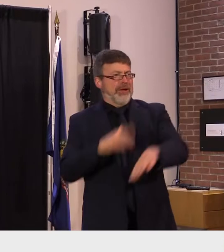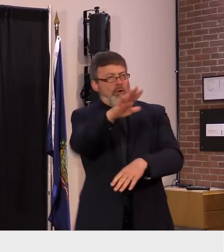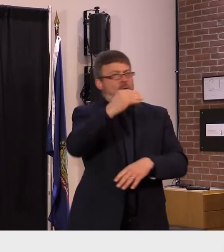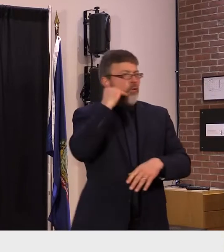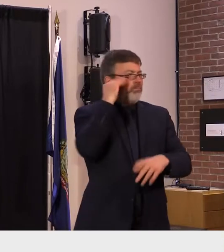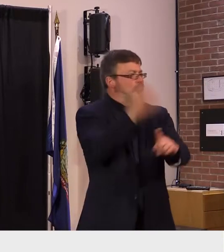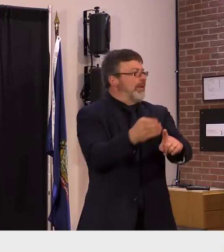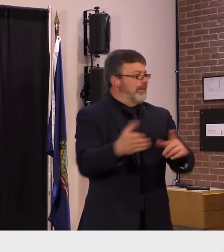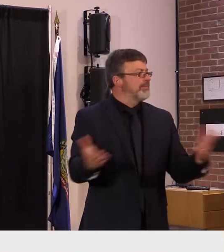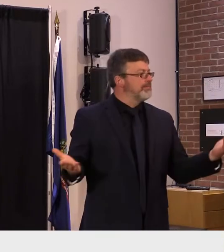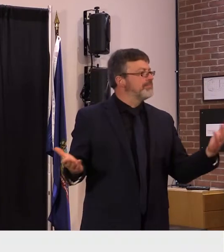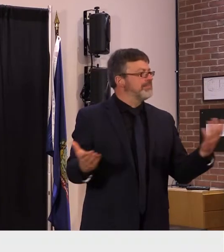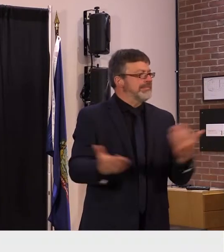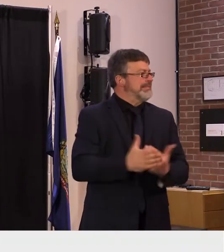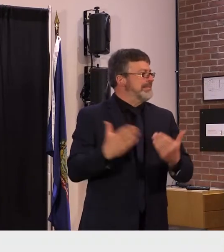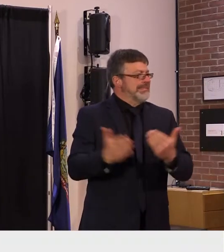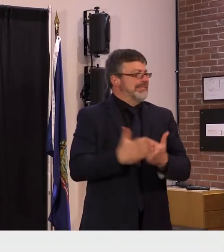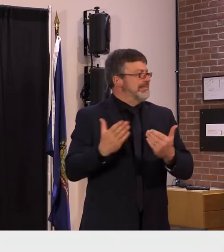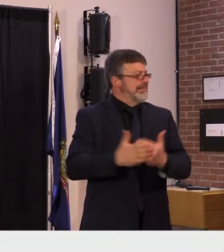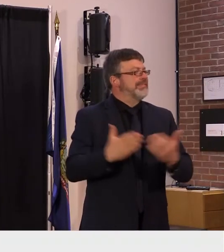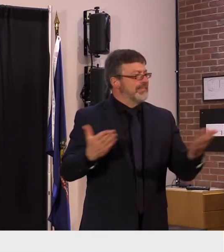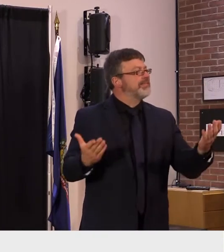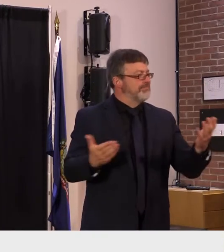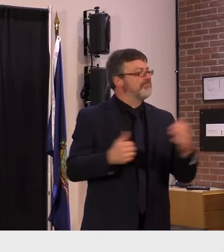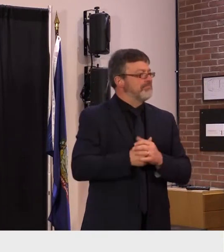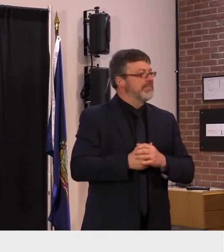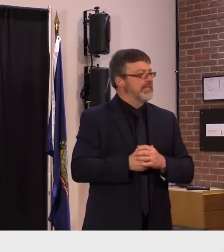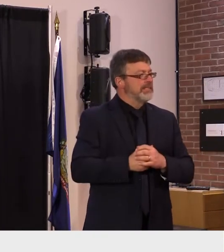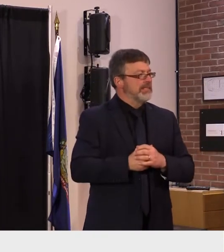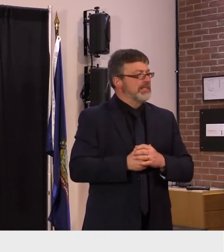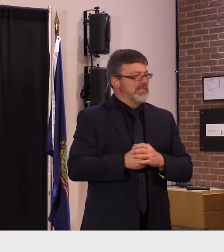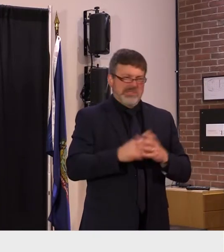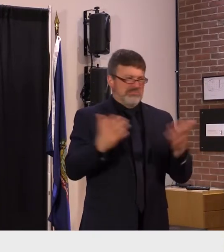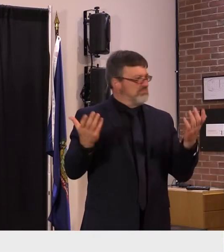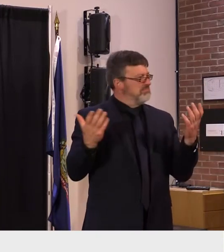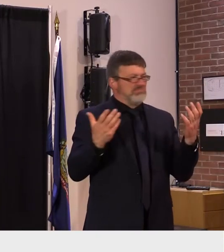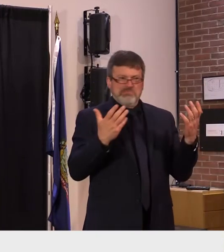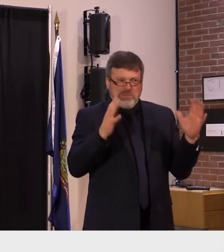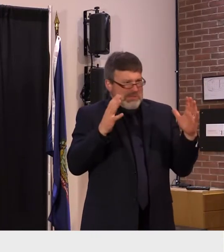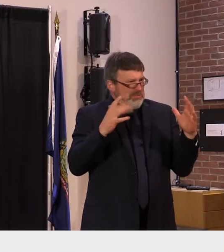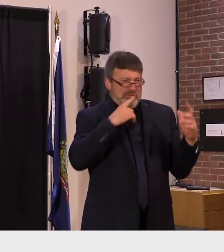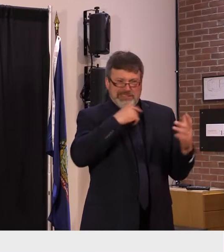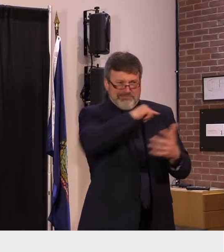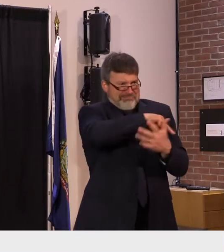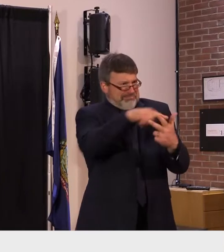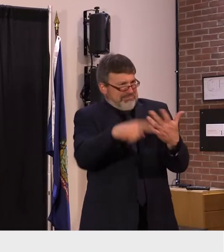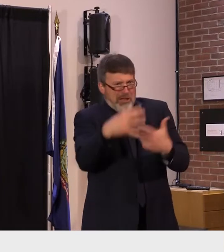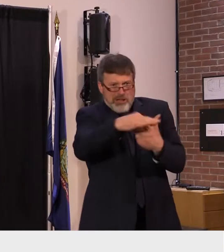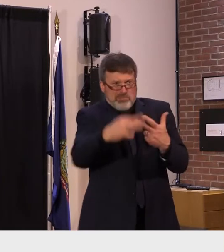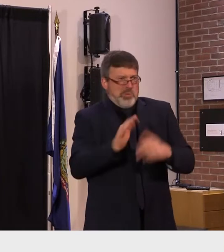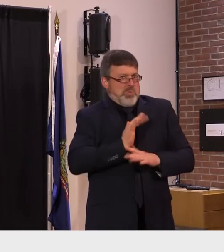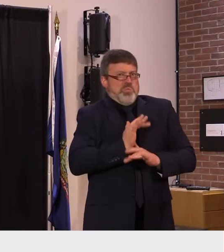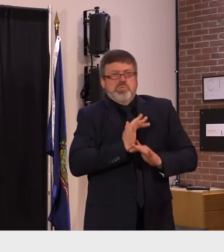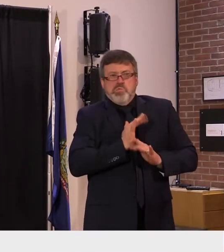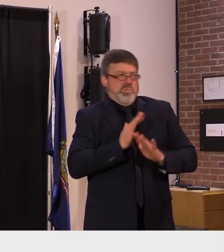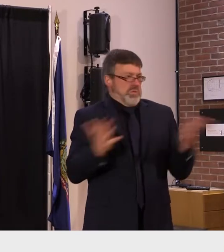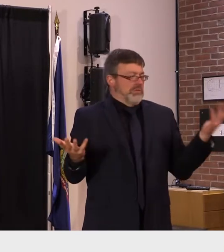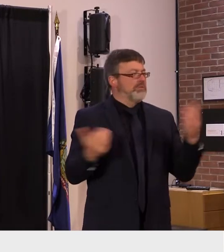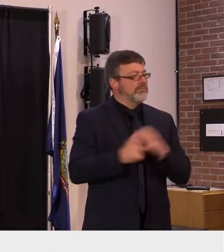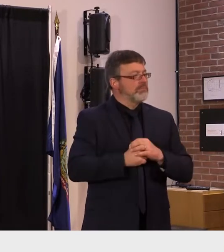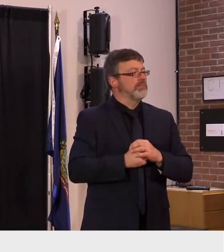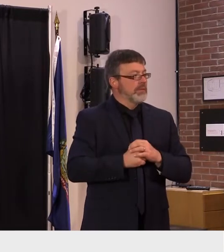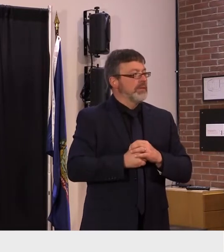to continue to pick up at home tests from our sites in the coming days to have ready to use